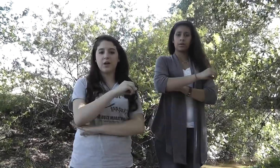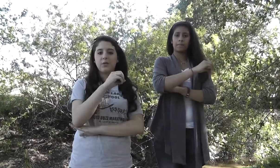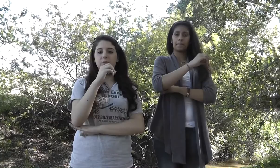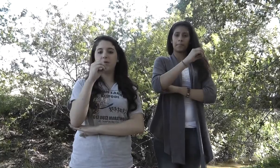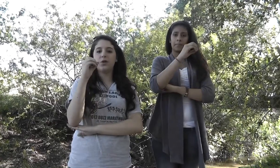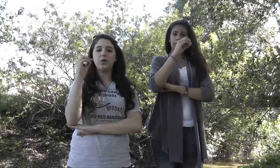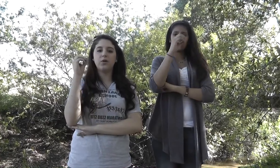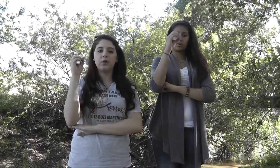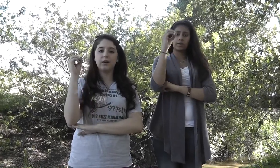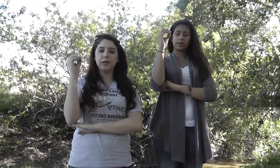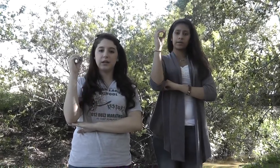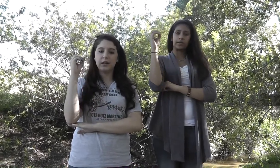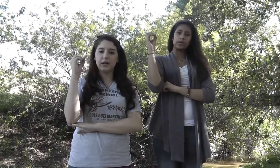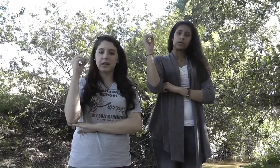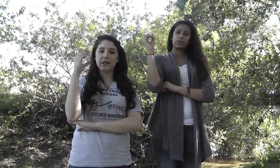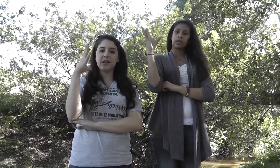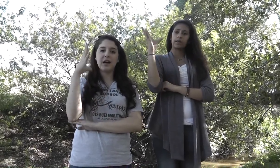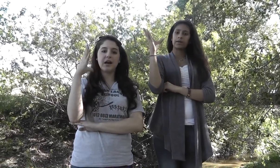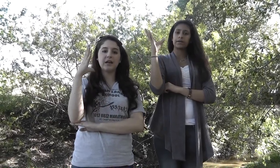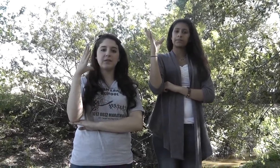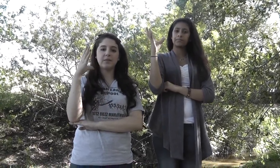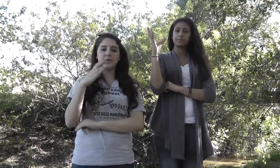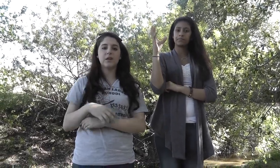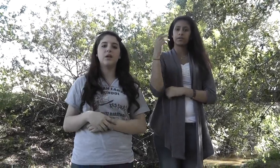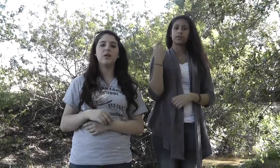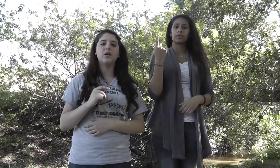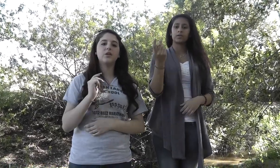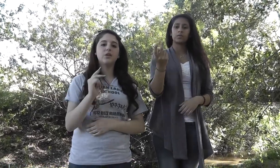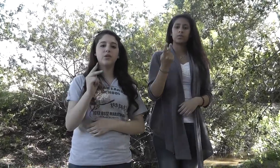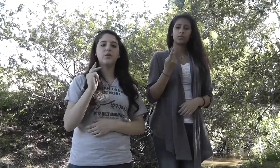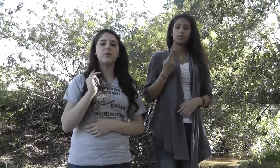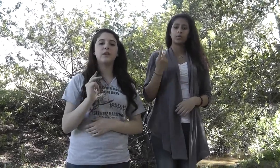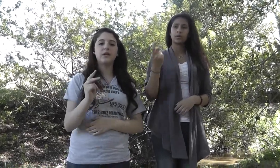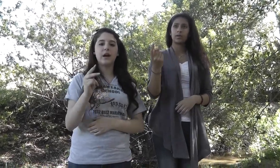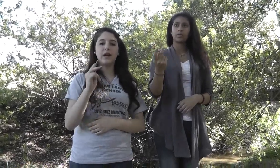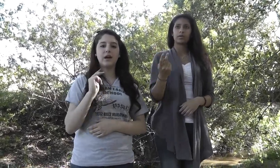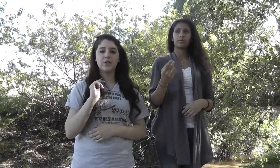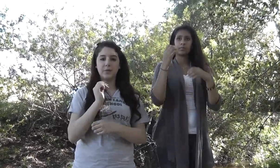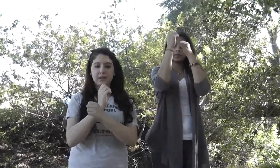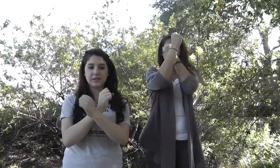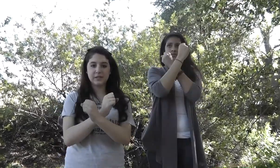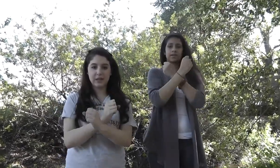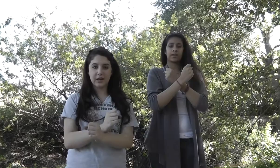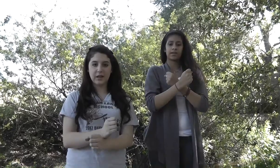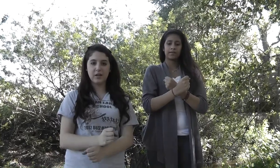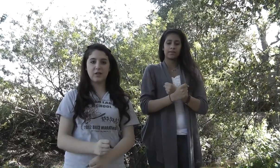morning light, you and I'll be safe